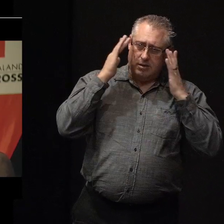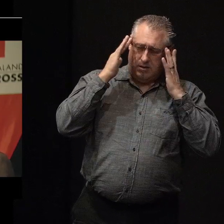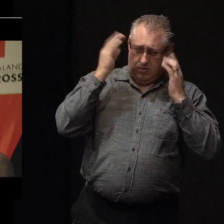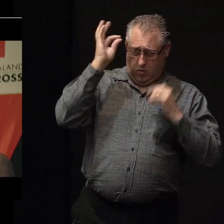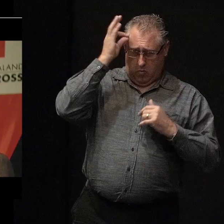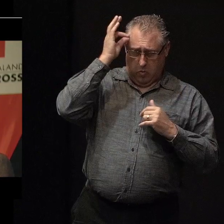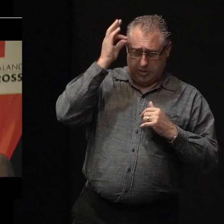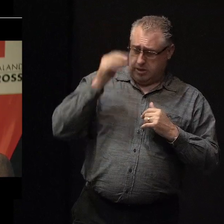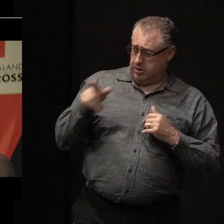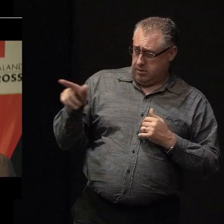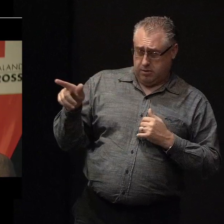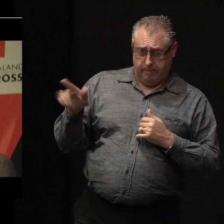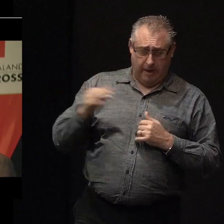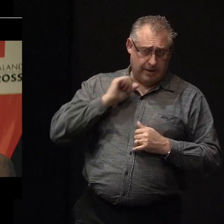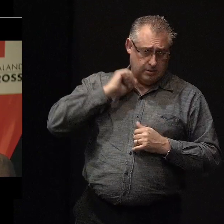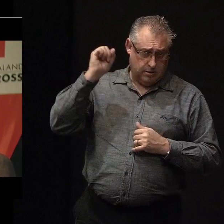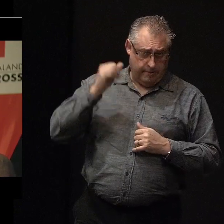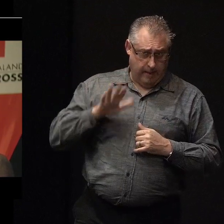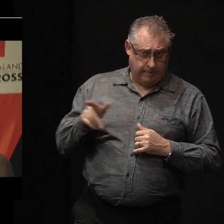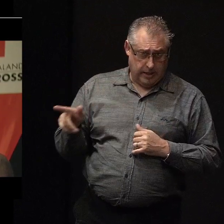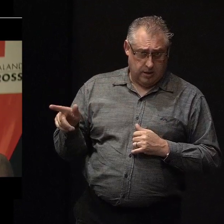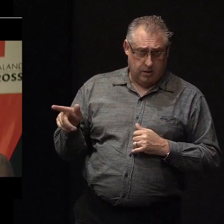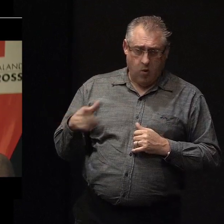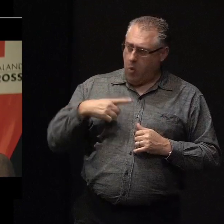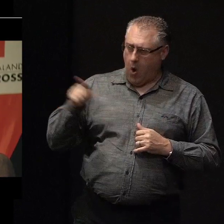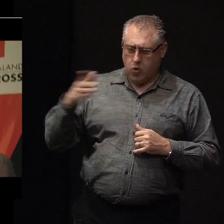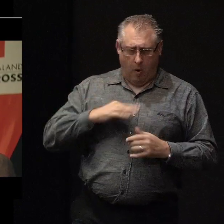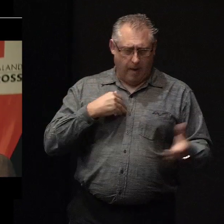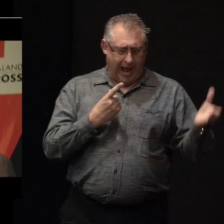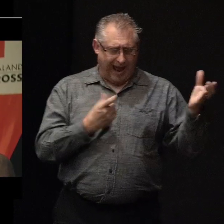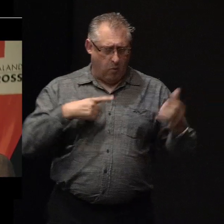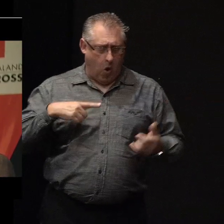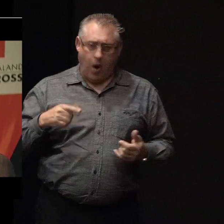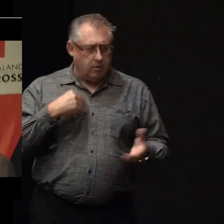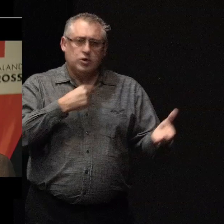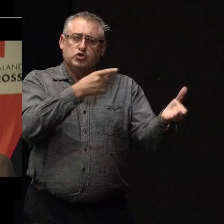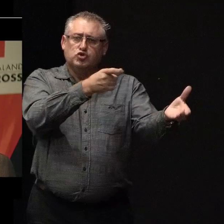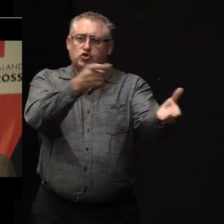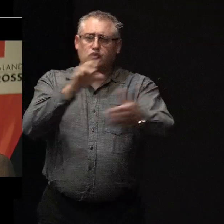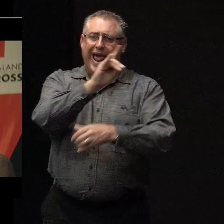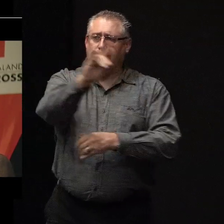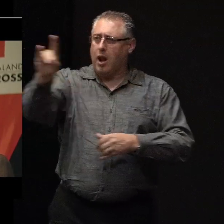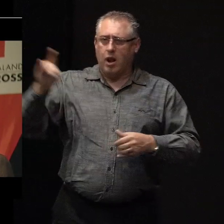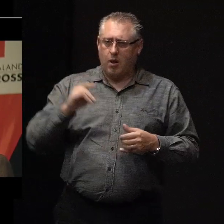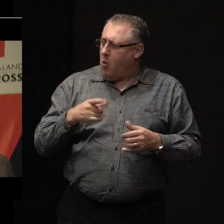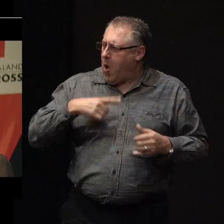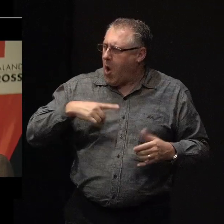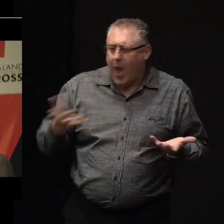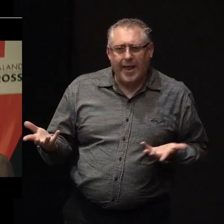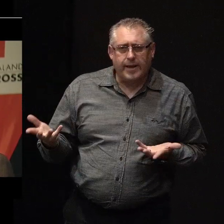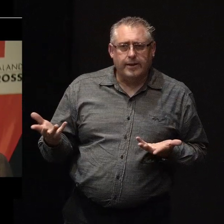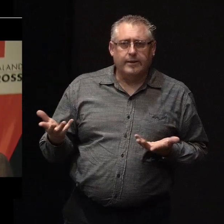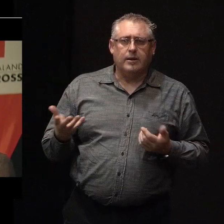worried about whether this man was suicidal. So he said, you know, why do you want my gun? I want to shoot all my stock. Why do you want to shoot your stock?